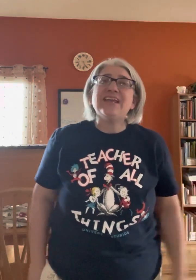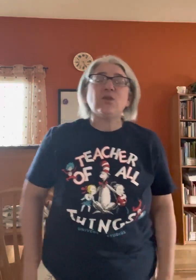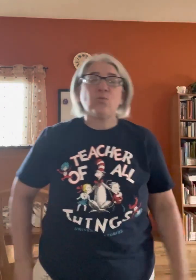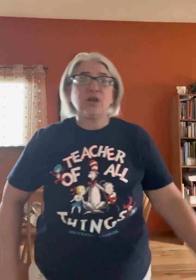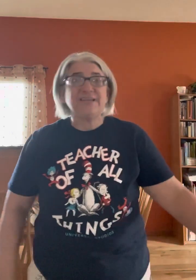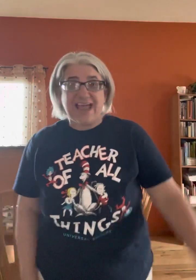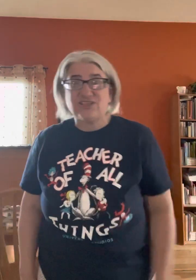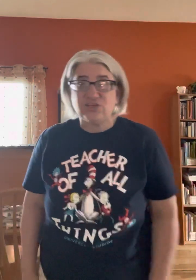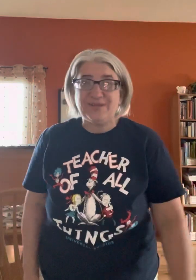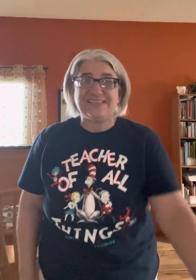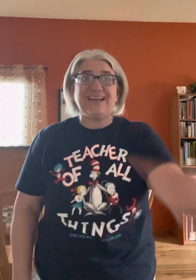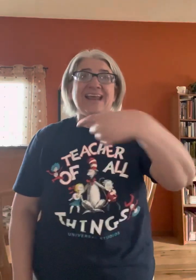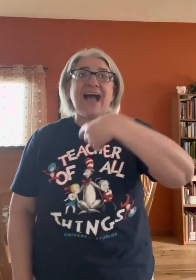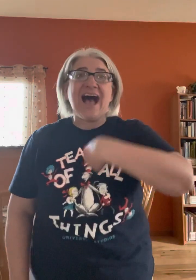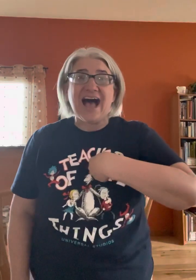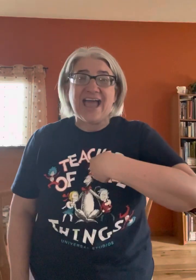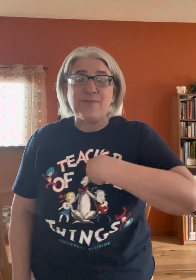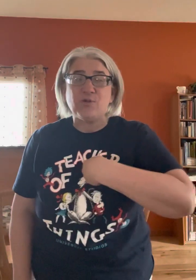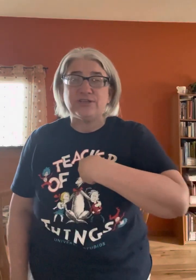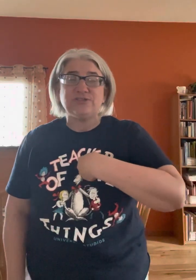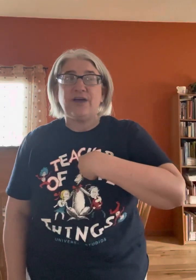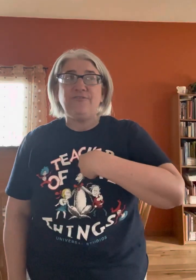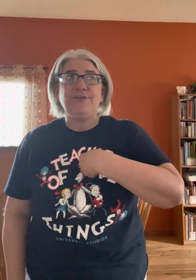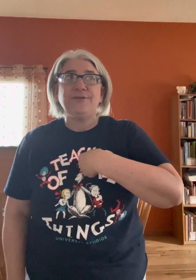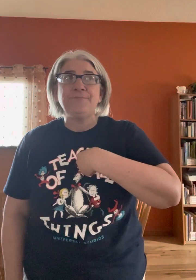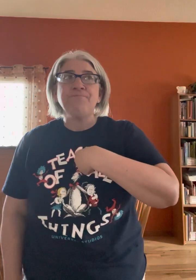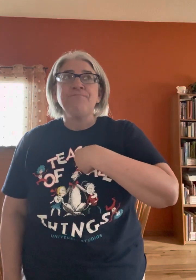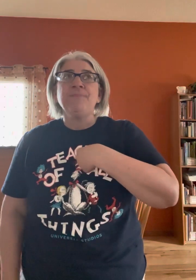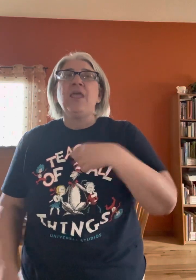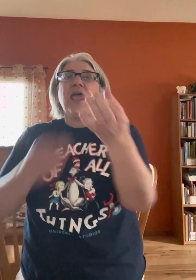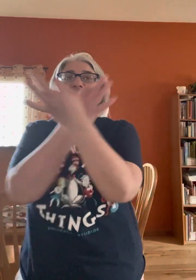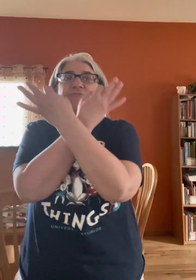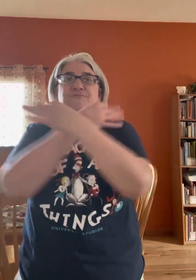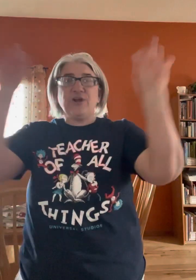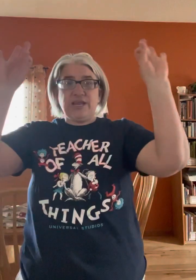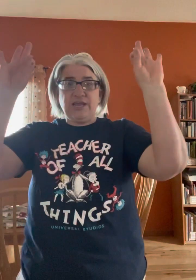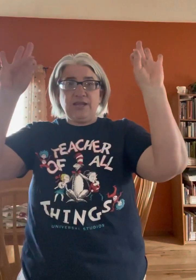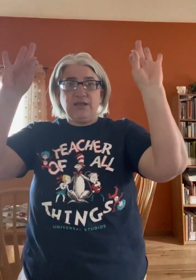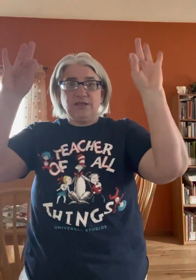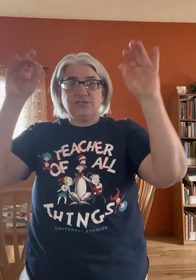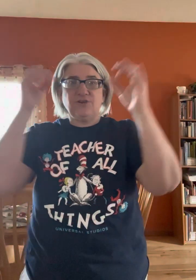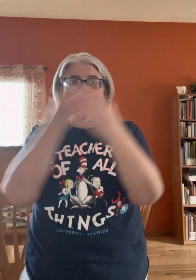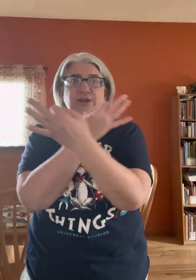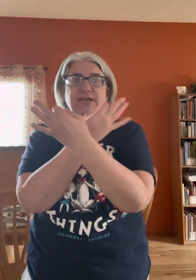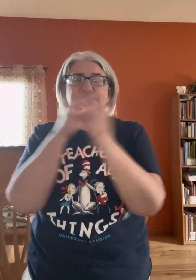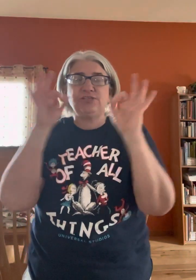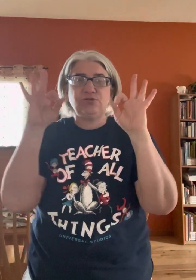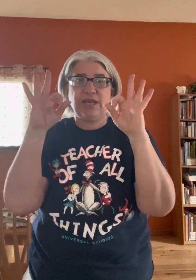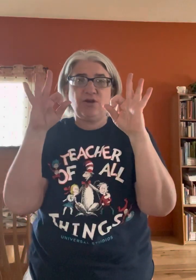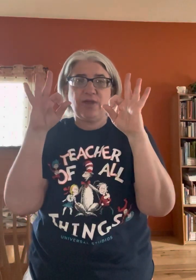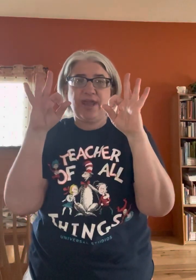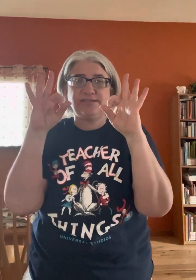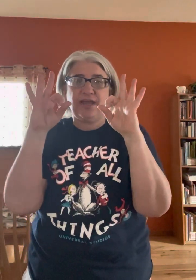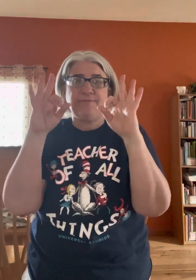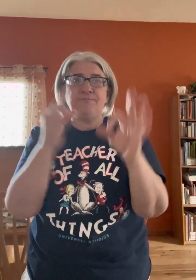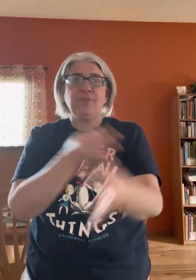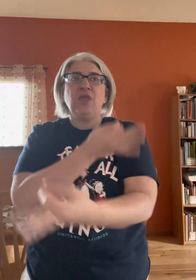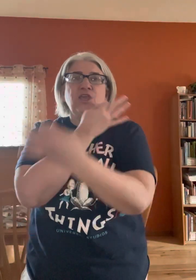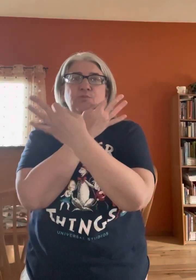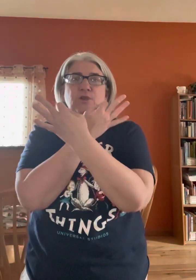We're going to actually be signing I, point to yourself, am free. Free, so free is you take an okay sign, you put